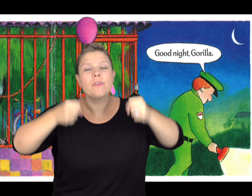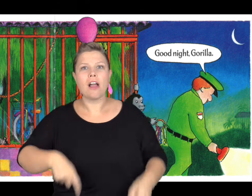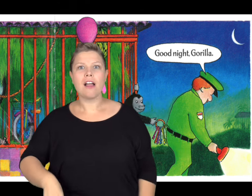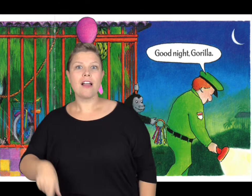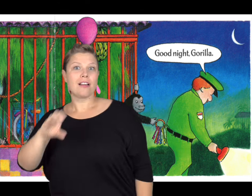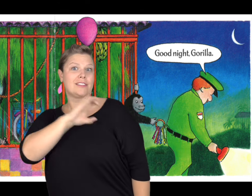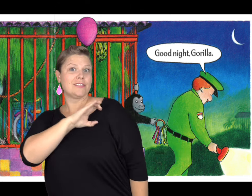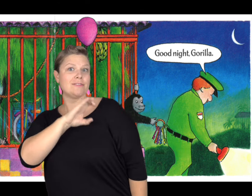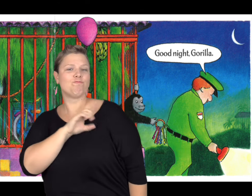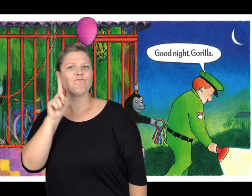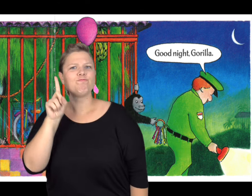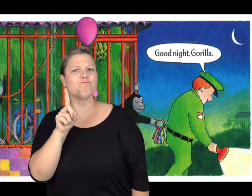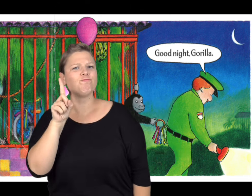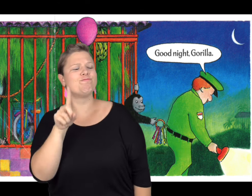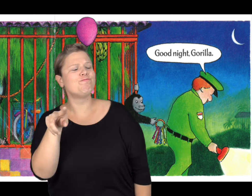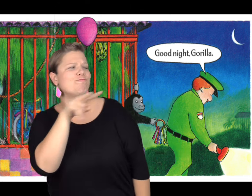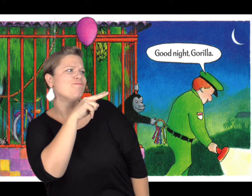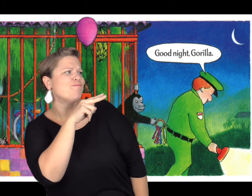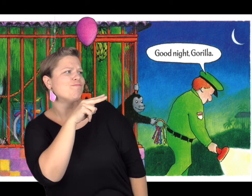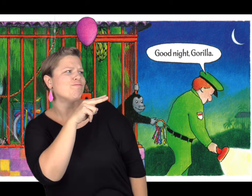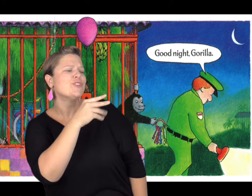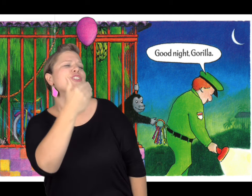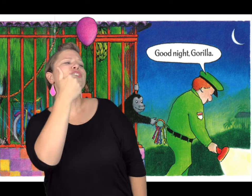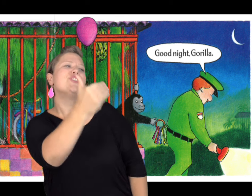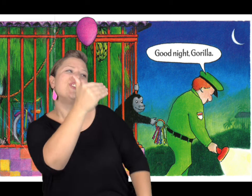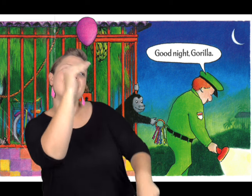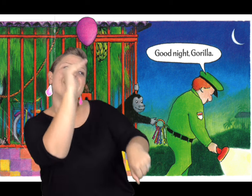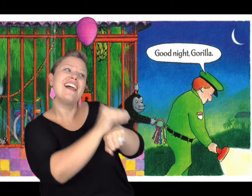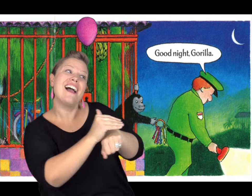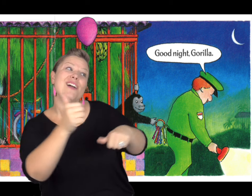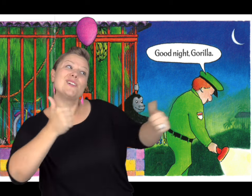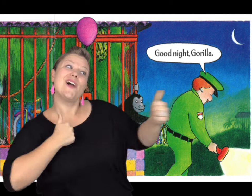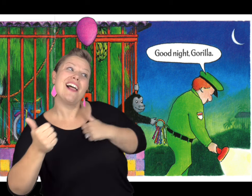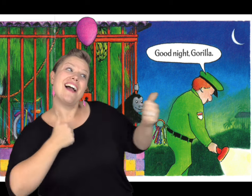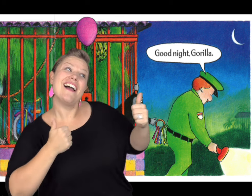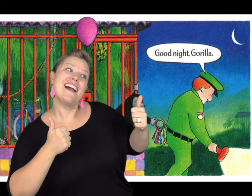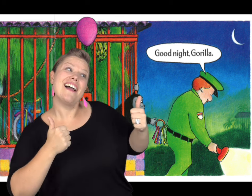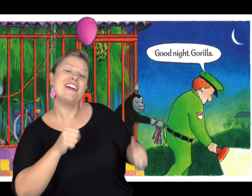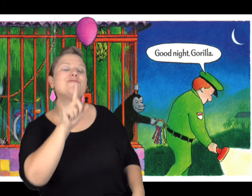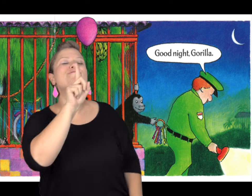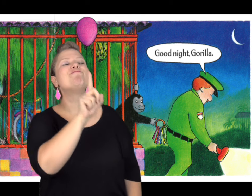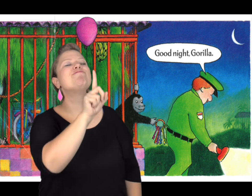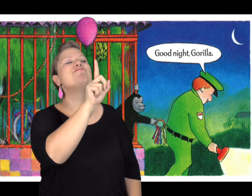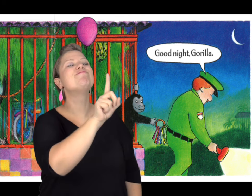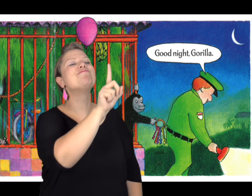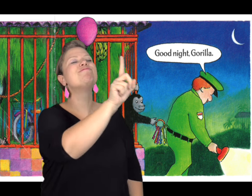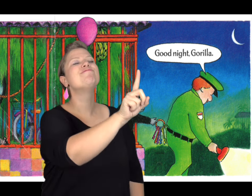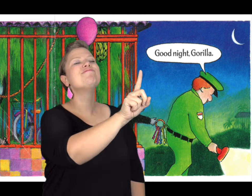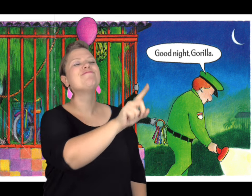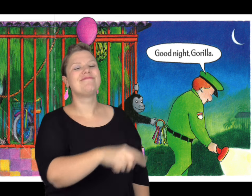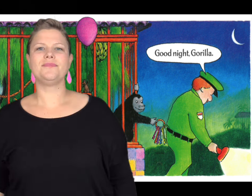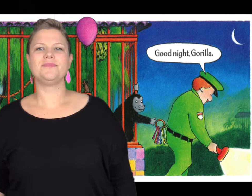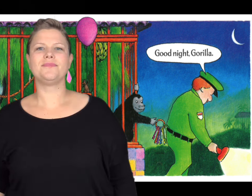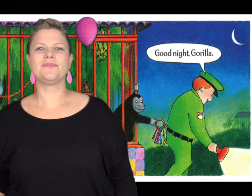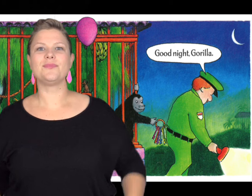cage. The zookeeper walked by, Goodnight Gorilla, and kept on walking.